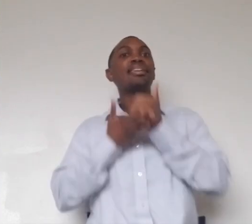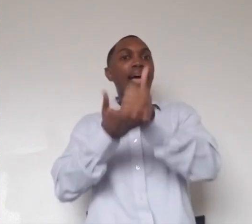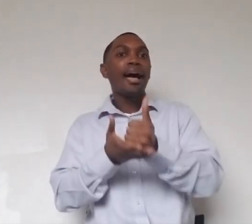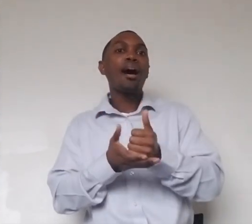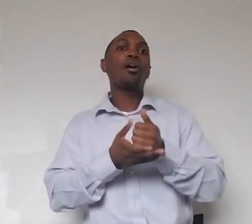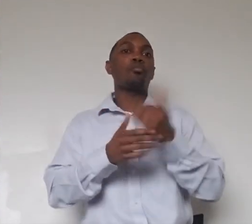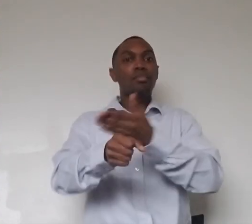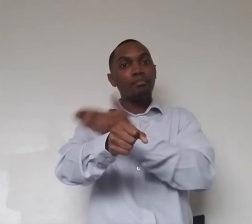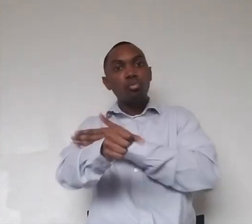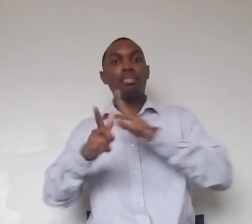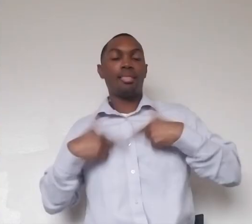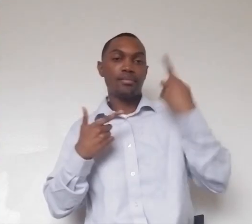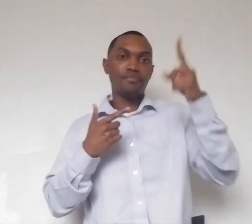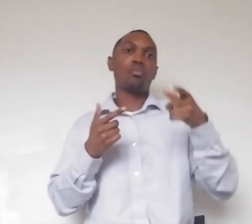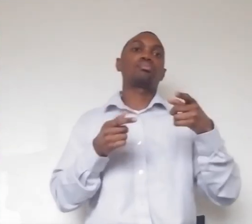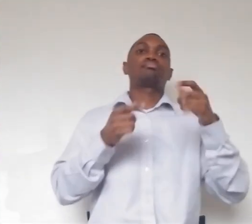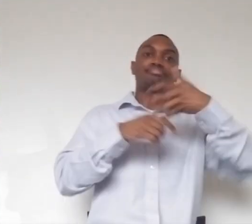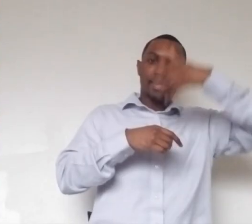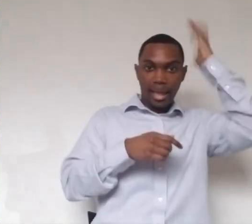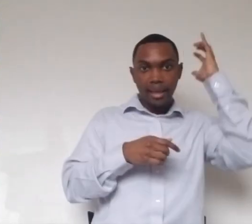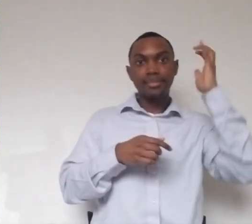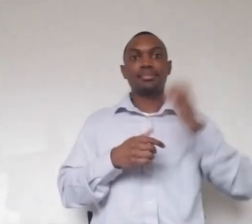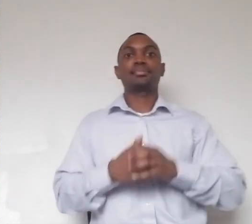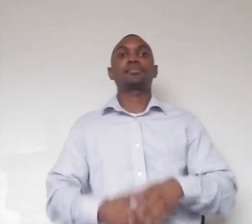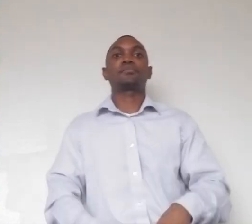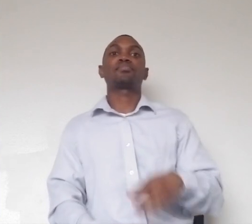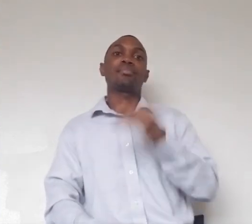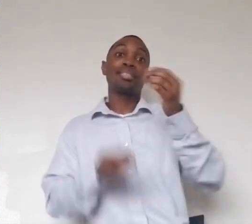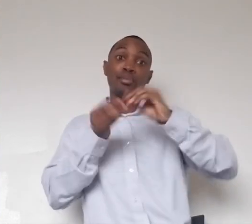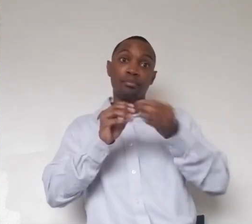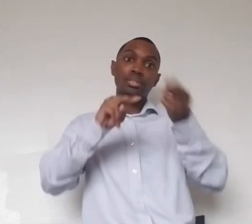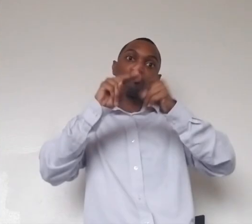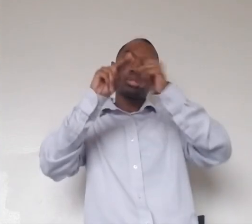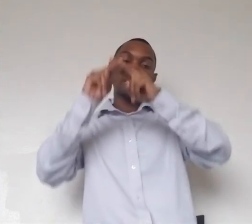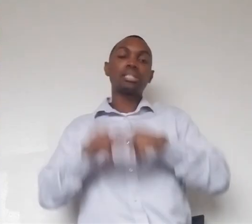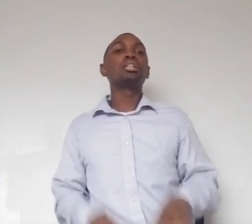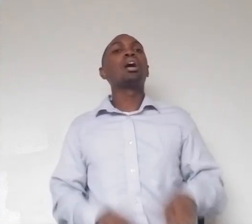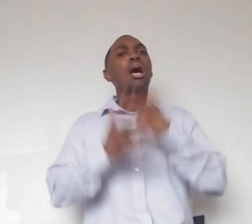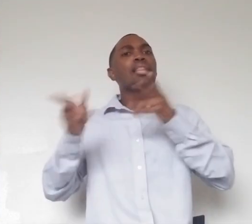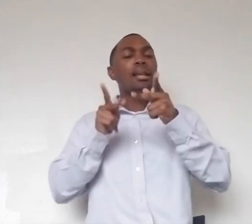thrive and survive. We've had a lot of people ask if they're fast and who their favorite keeper is. Uh,